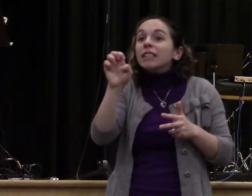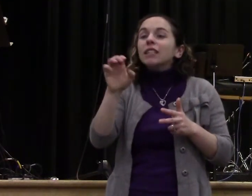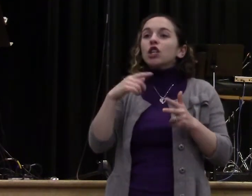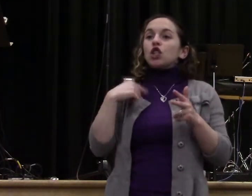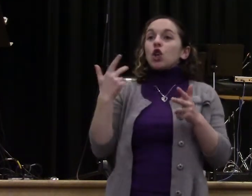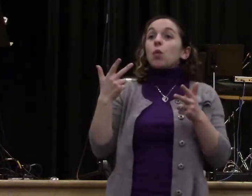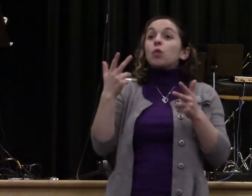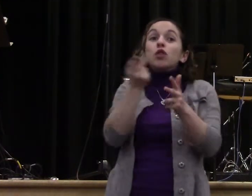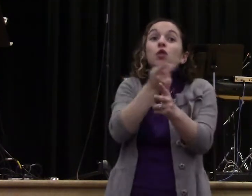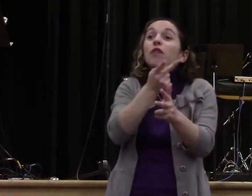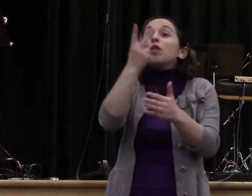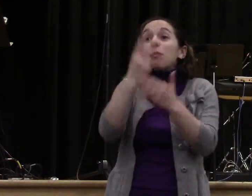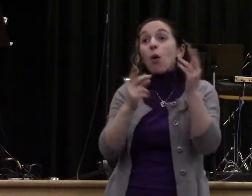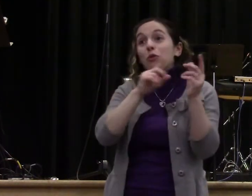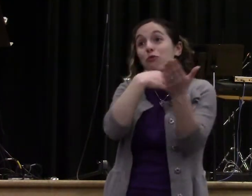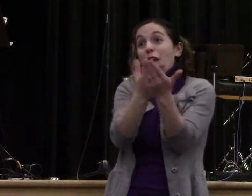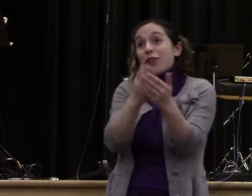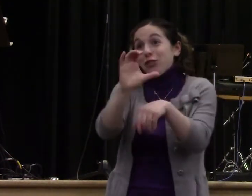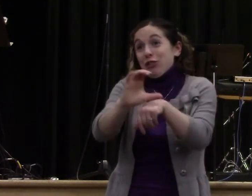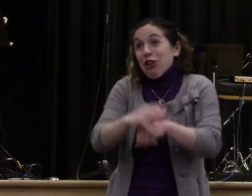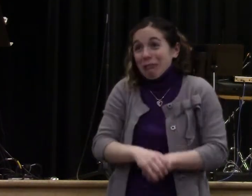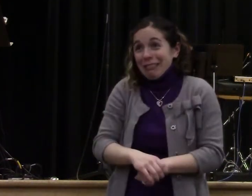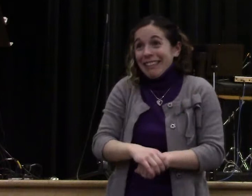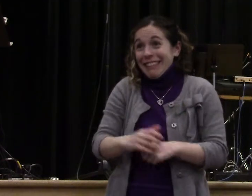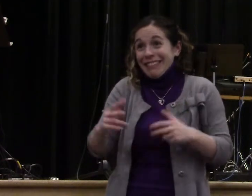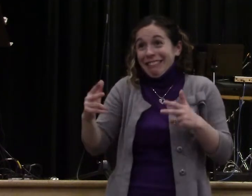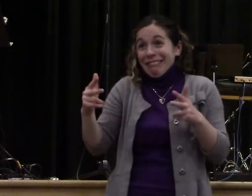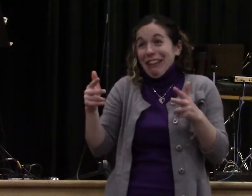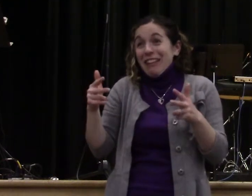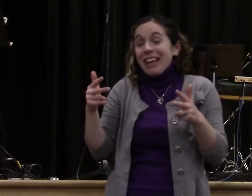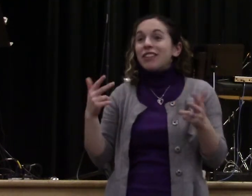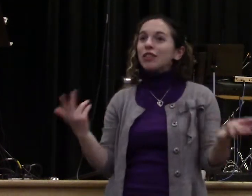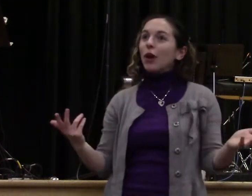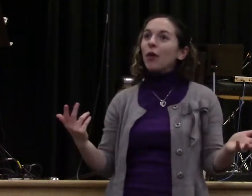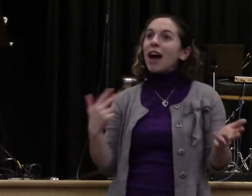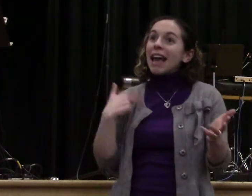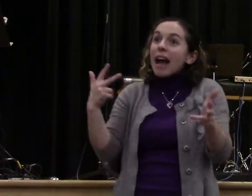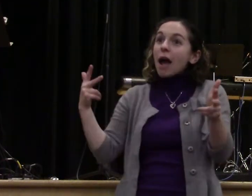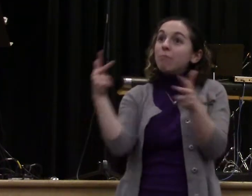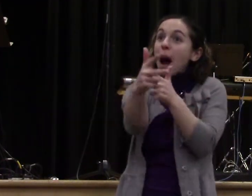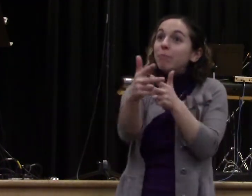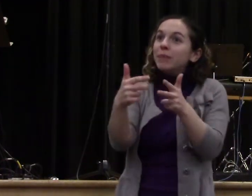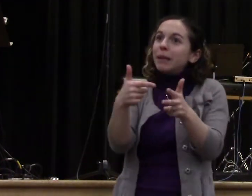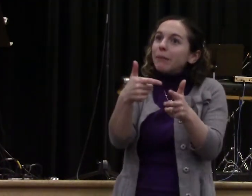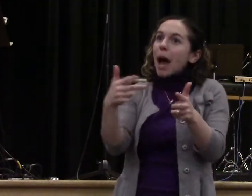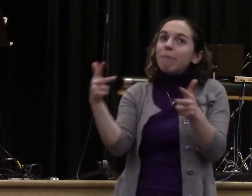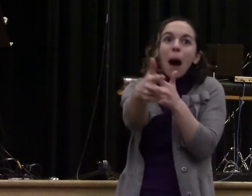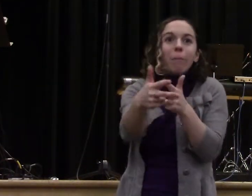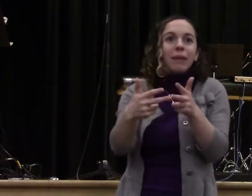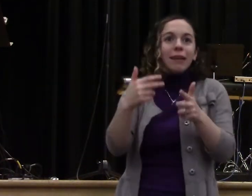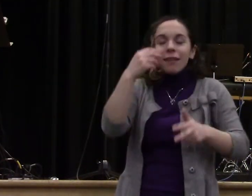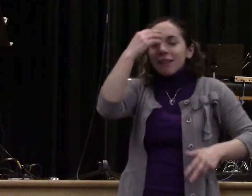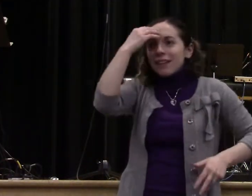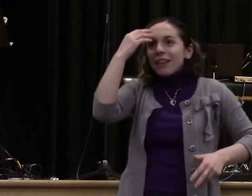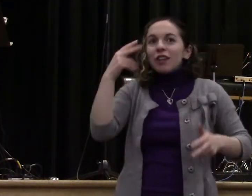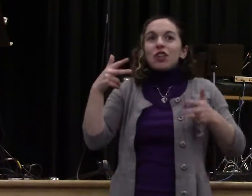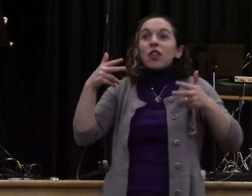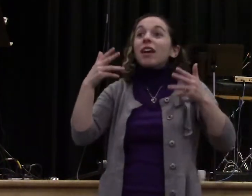going to church. So here he's coming to church and the pastor tries to cut him off. So we go in and I said, hey, Clarence, I'm really